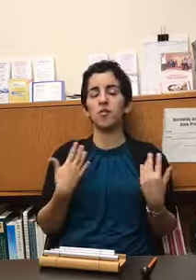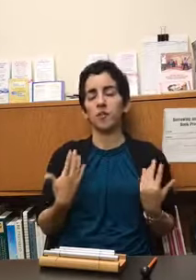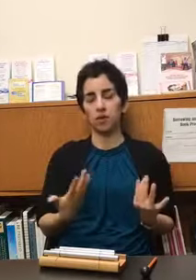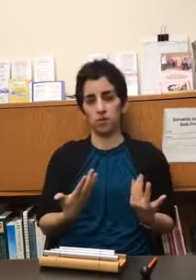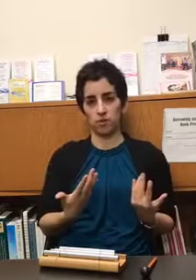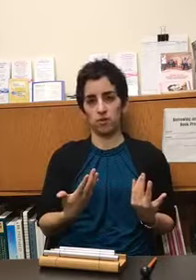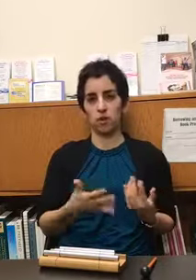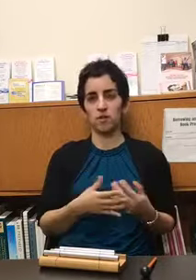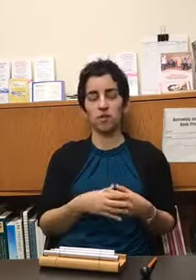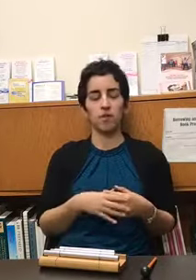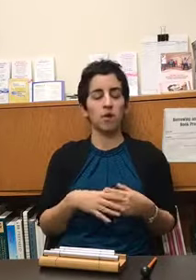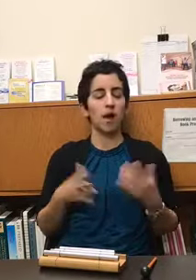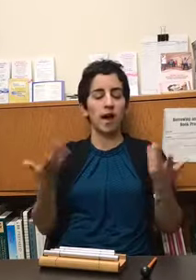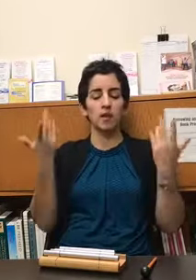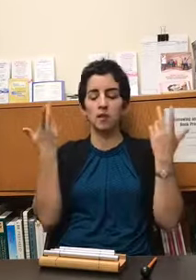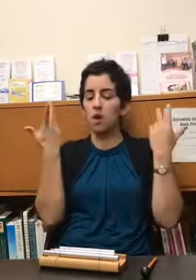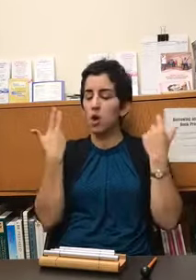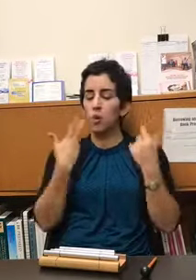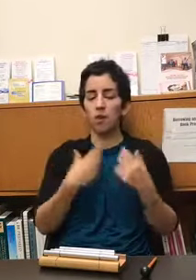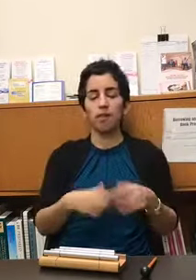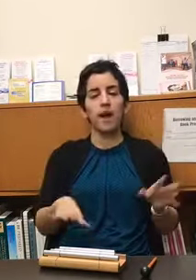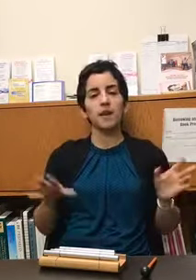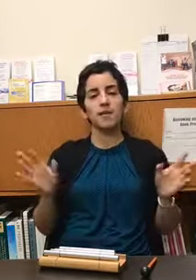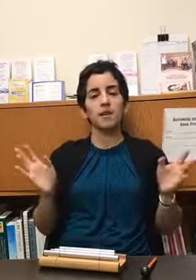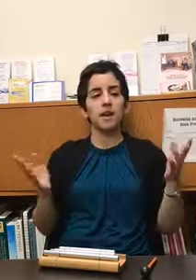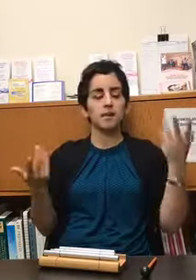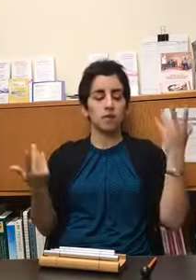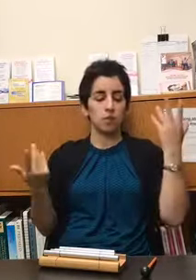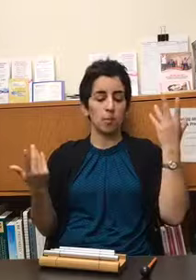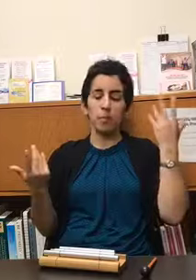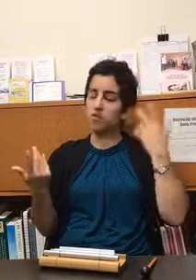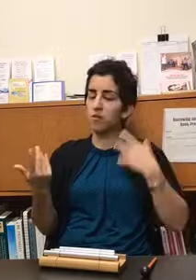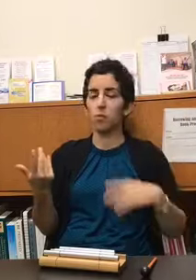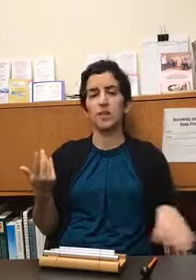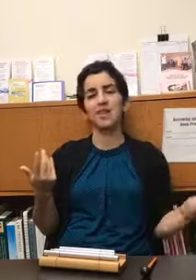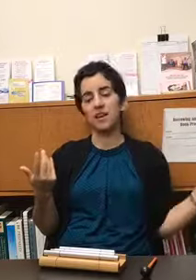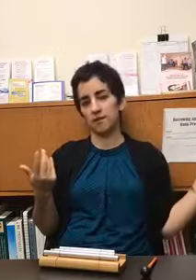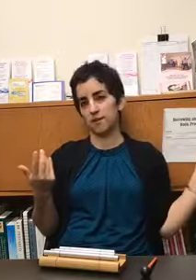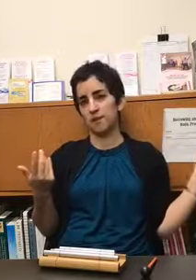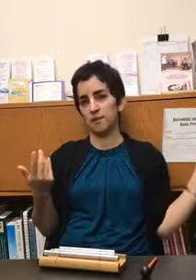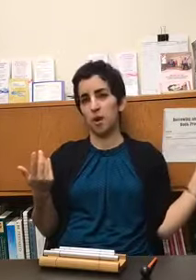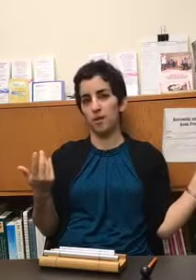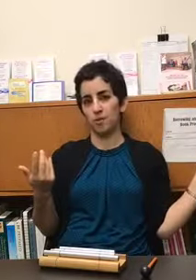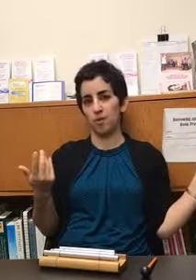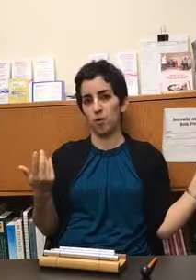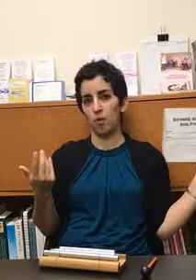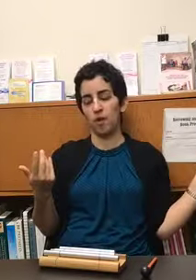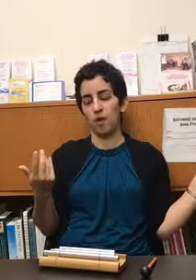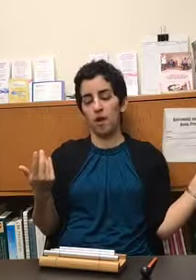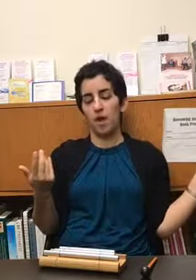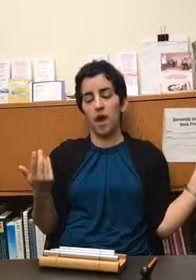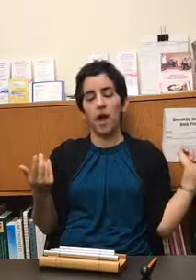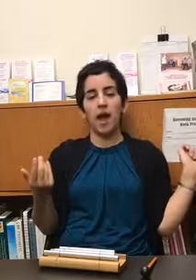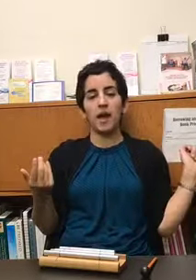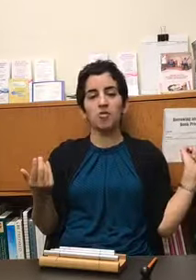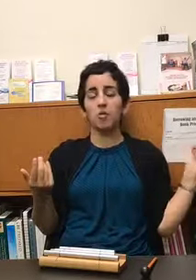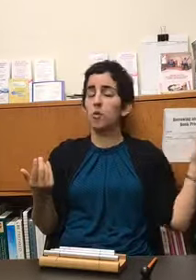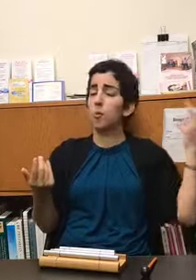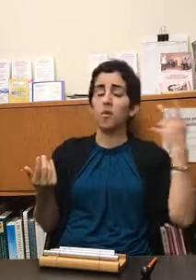feels you want it to feel as relaxed and as much of a release as possible and so your breath